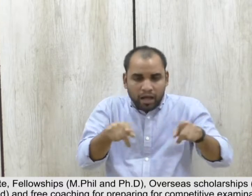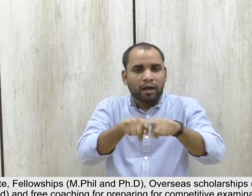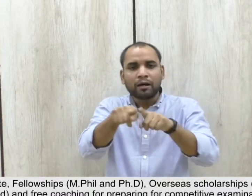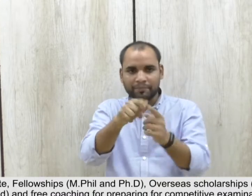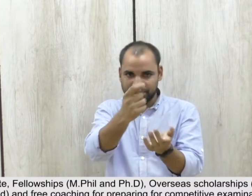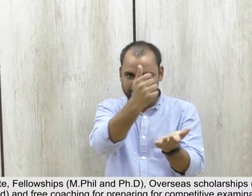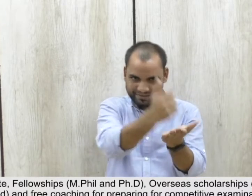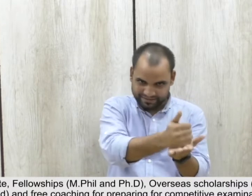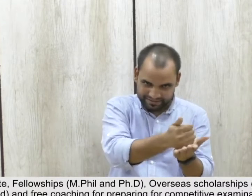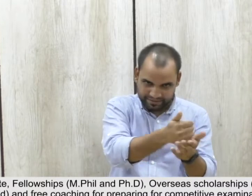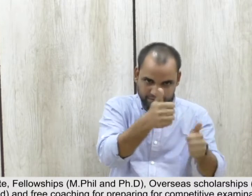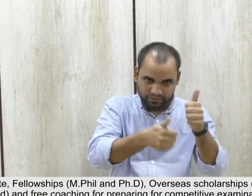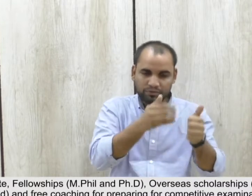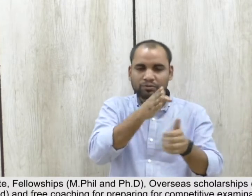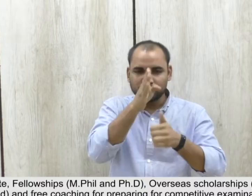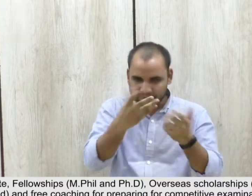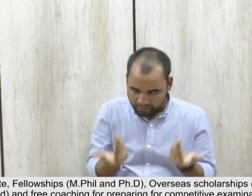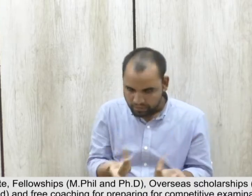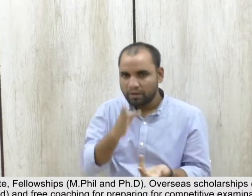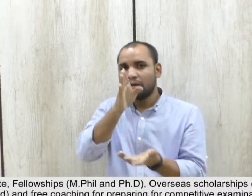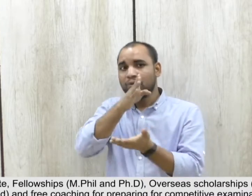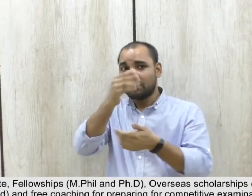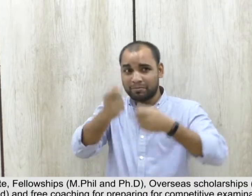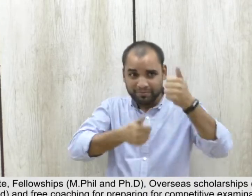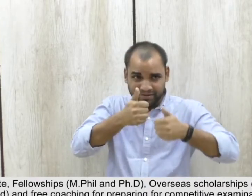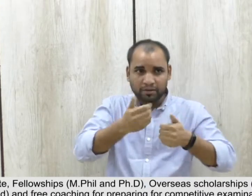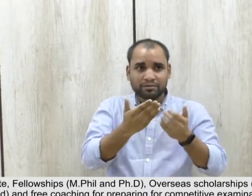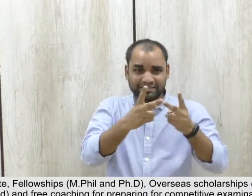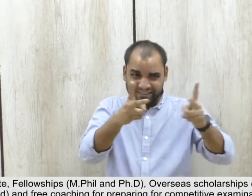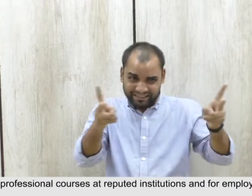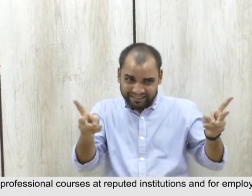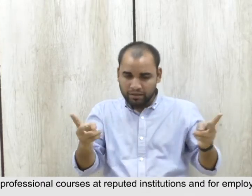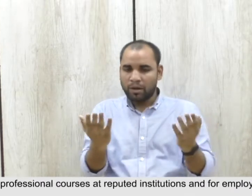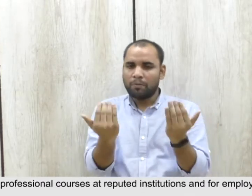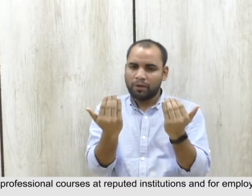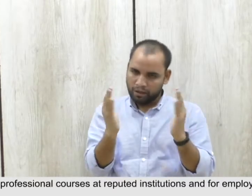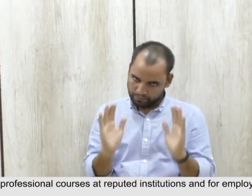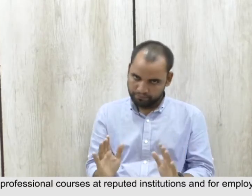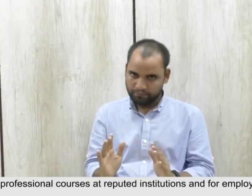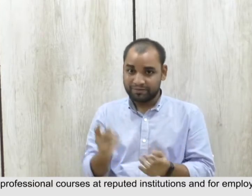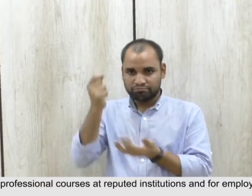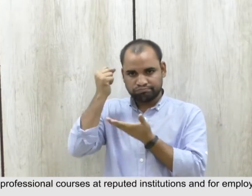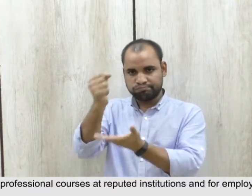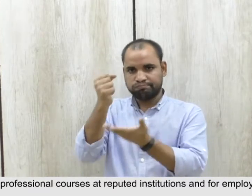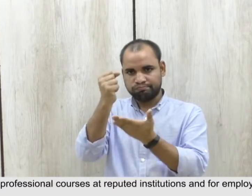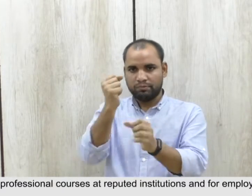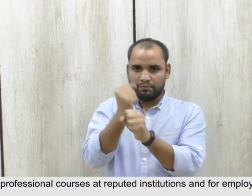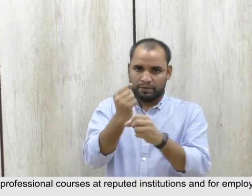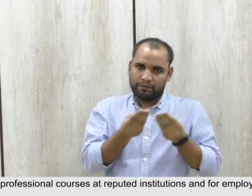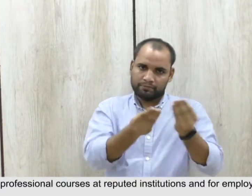free coaching for preparing for competitive examination for admission into professional courses at reputed institutions and